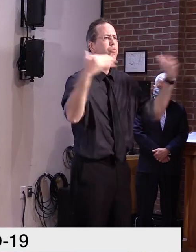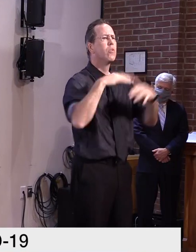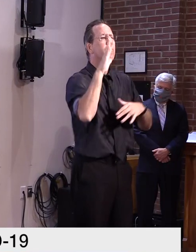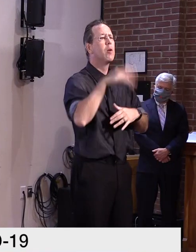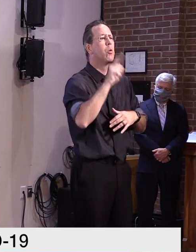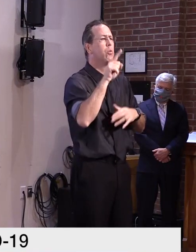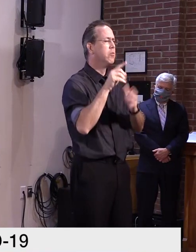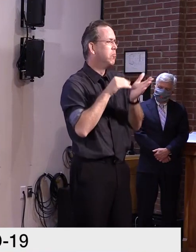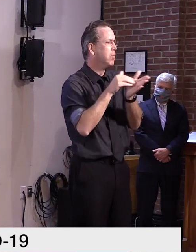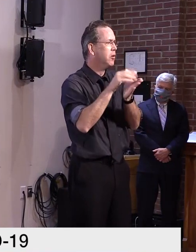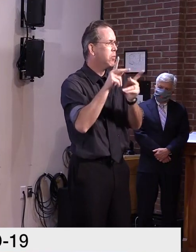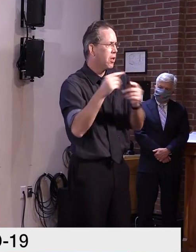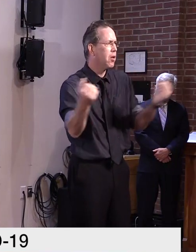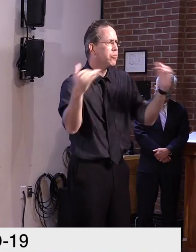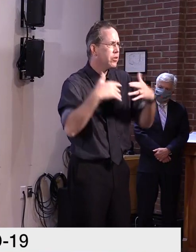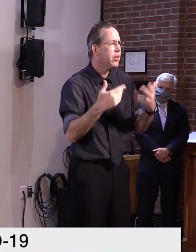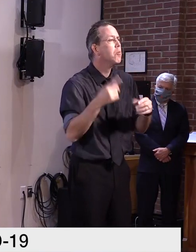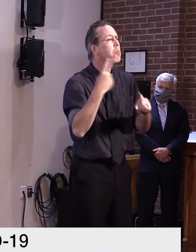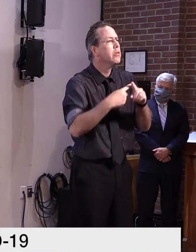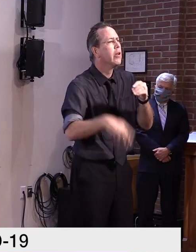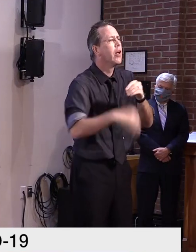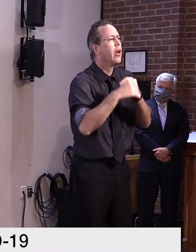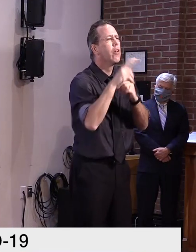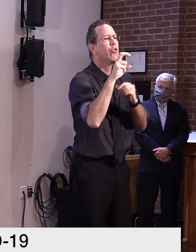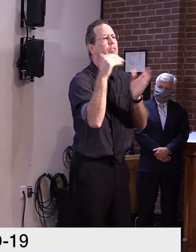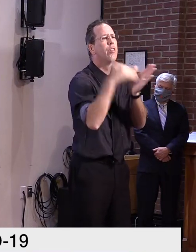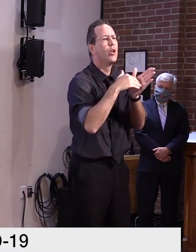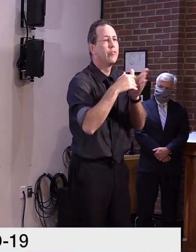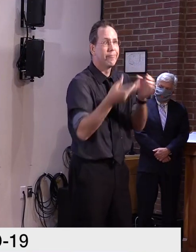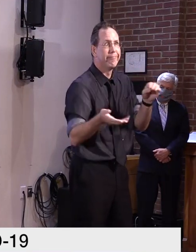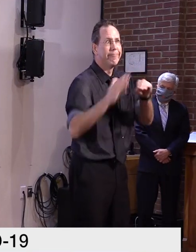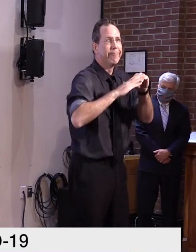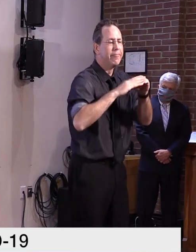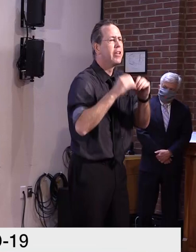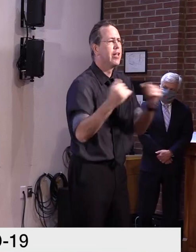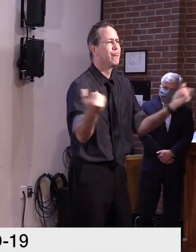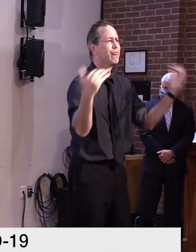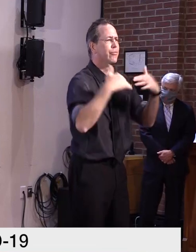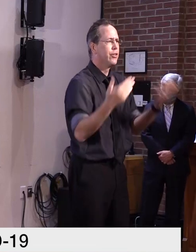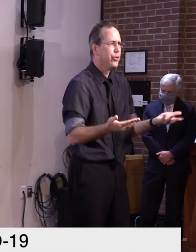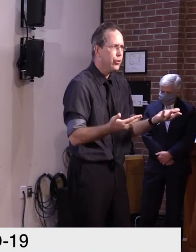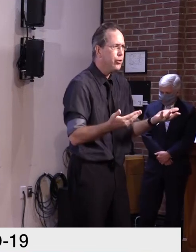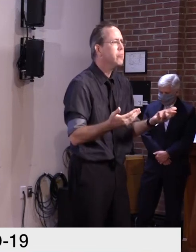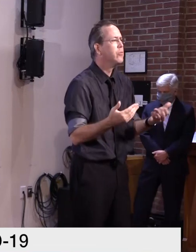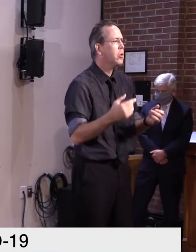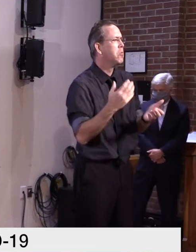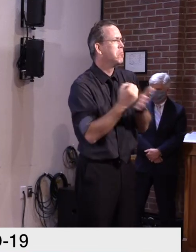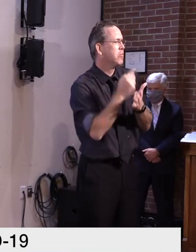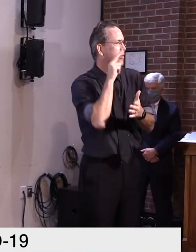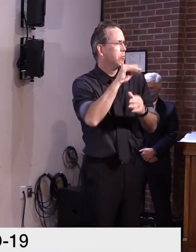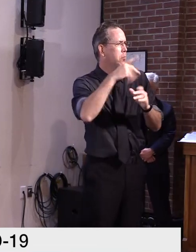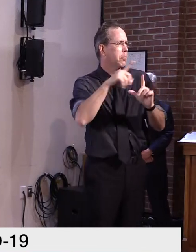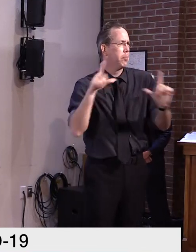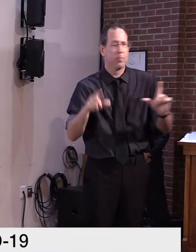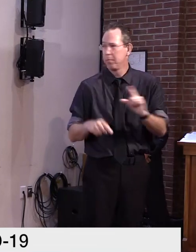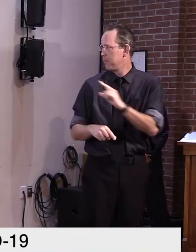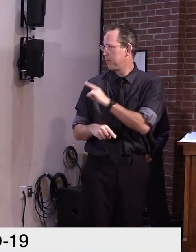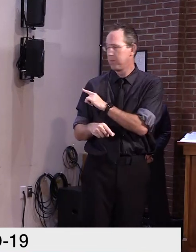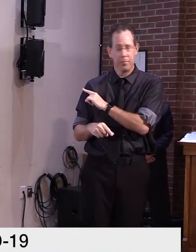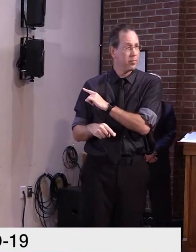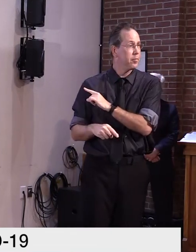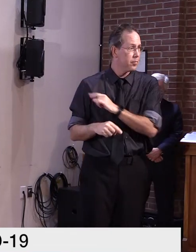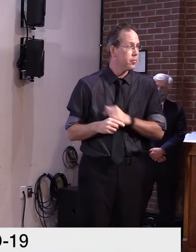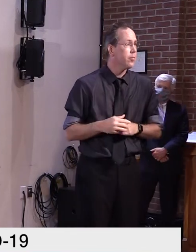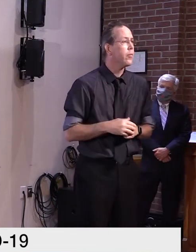300,000 individuals. And when you look at the map, you can see that there was improvement in New England and parts of Maine,